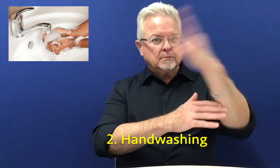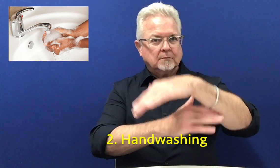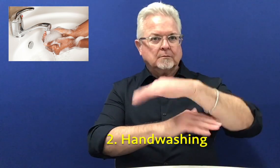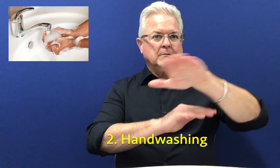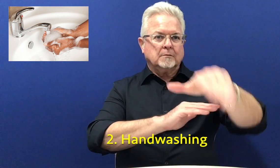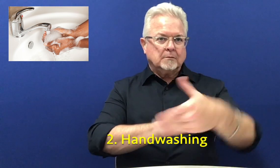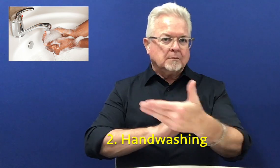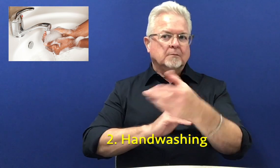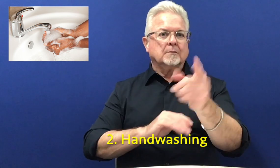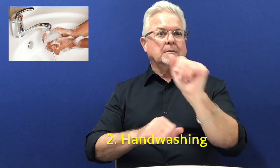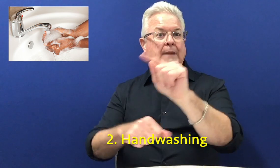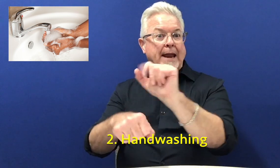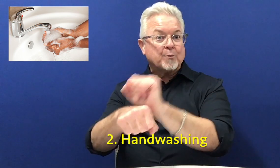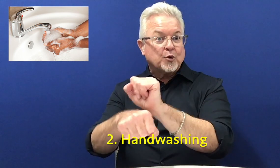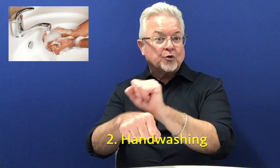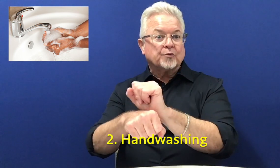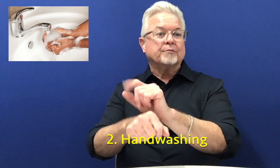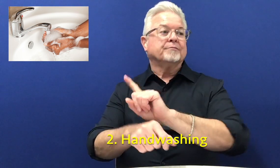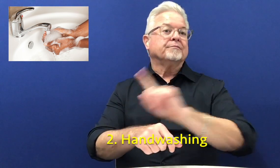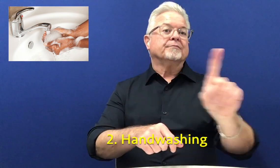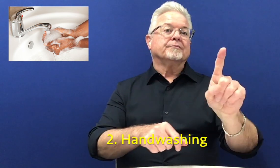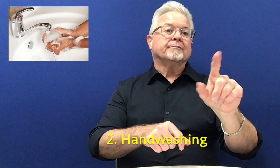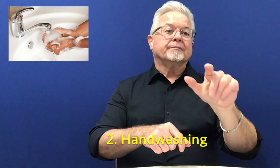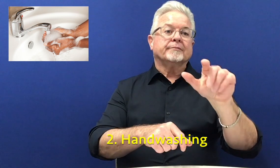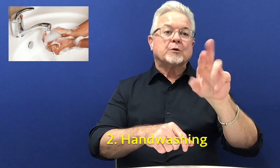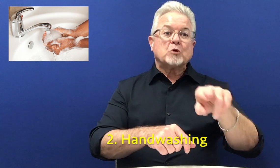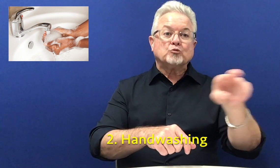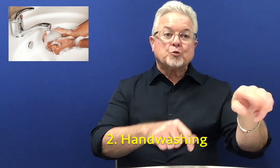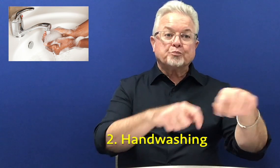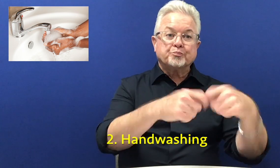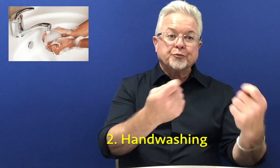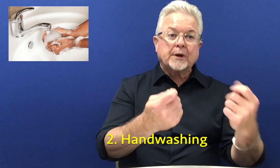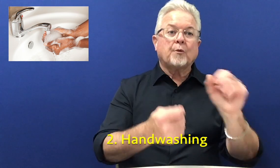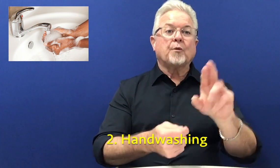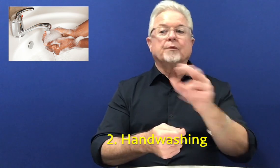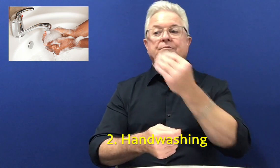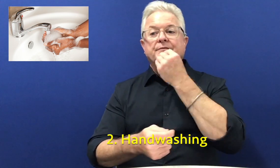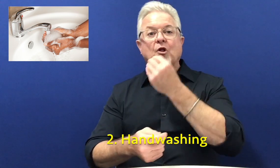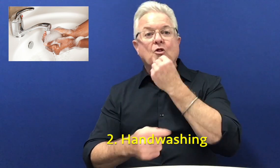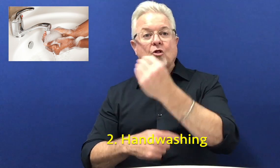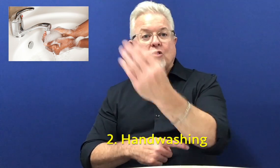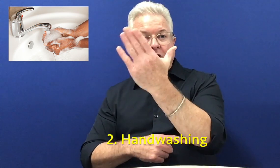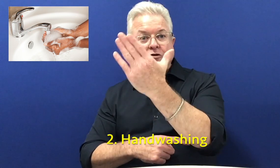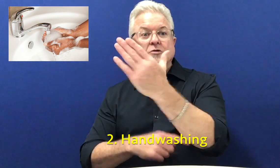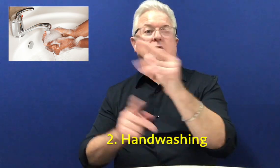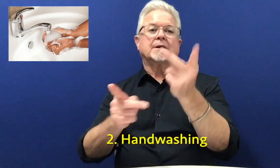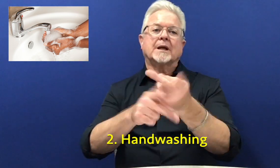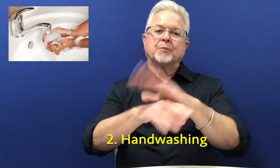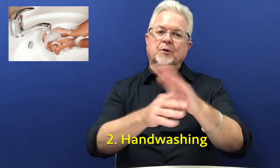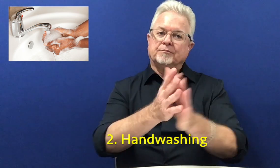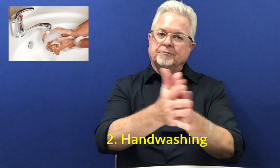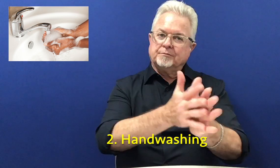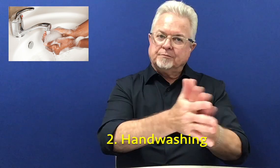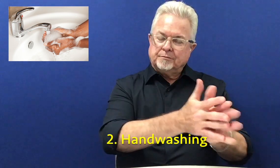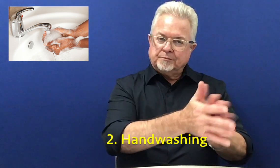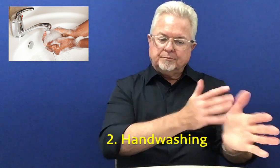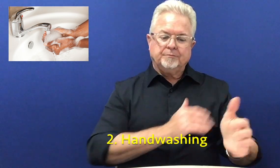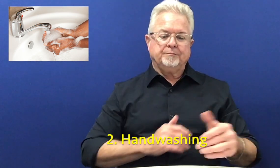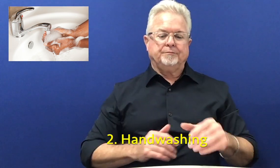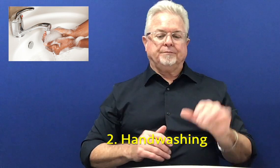throughout the day. At work, at restrooms, if you go out to lunch, always wash